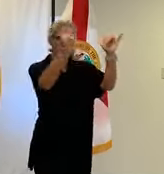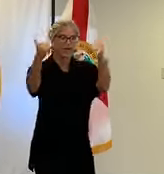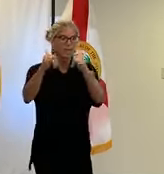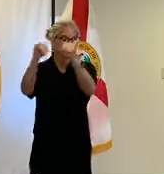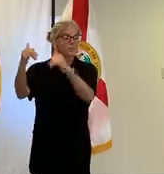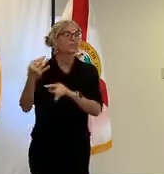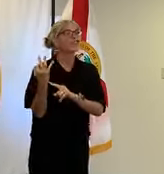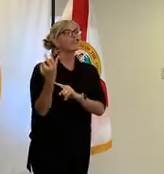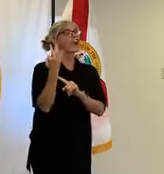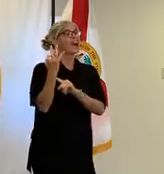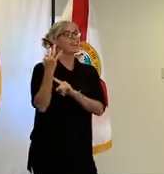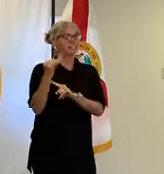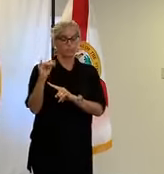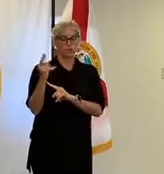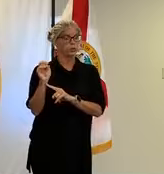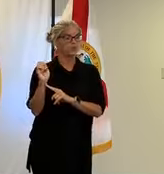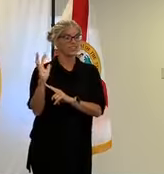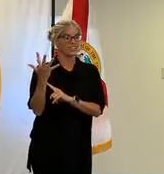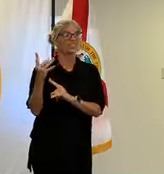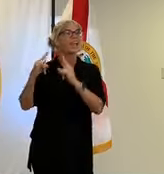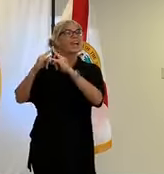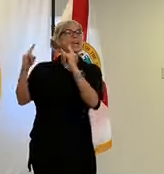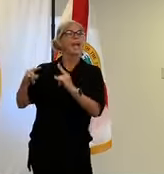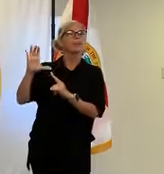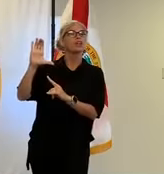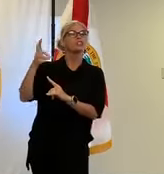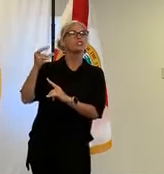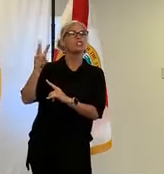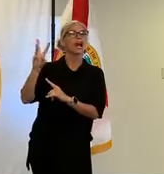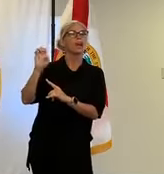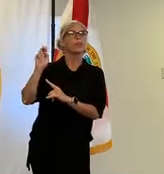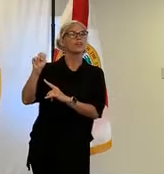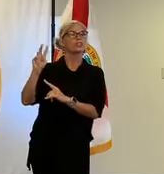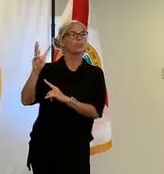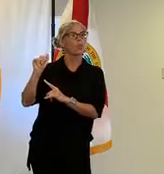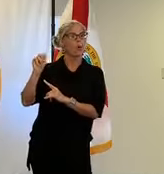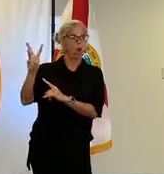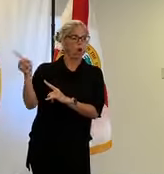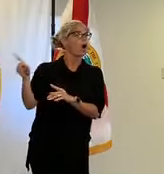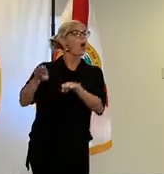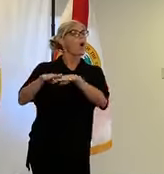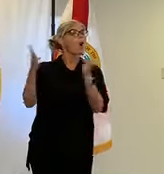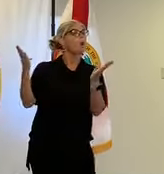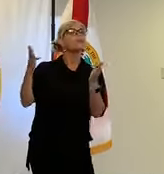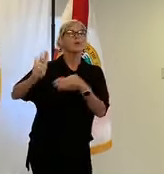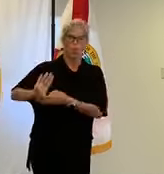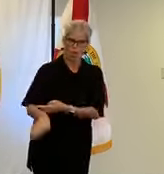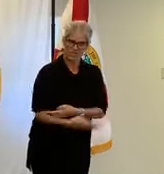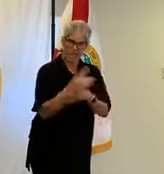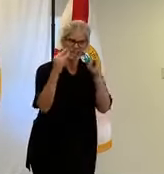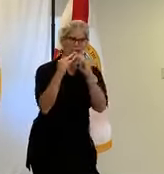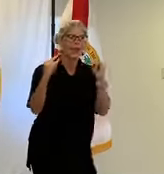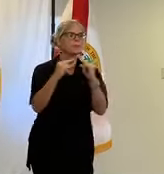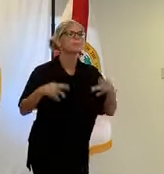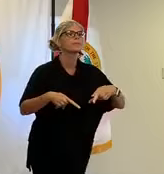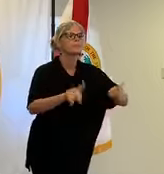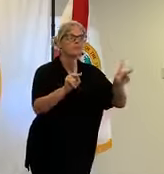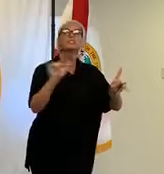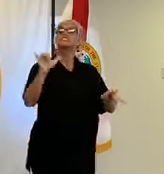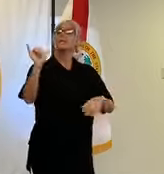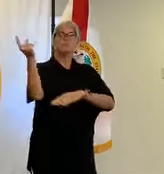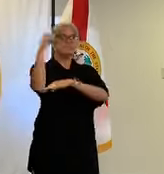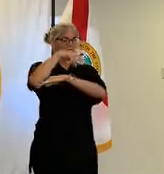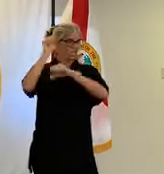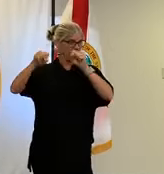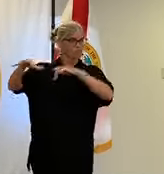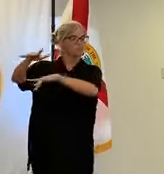camp chuanwa will be open for overnight camping and day use facilities can be reserved starting july 1st